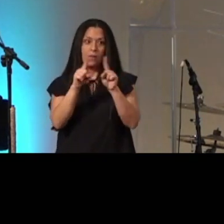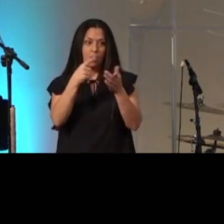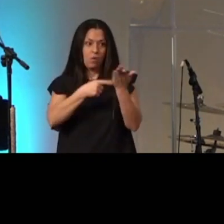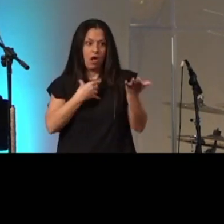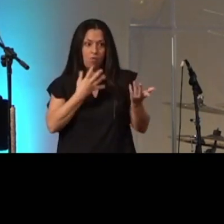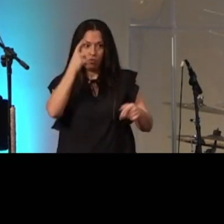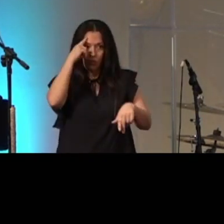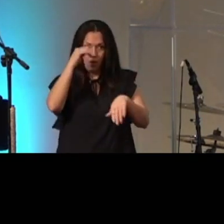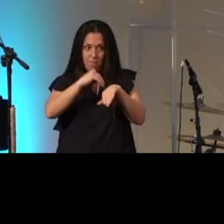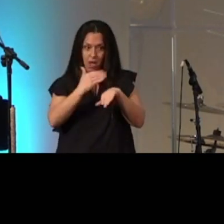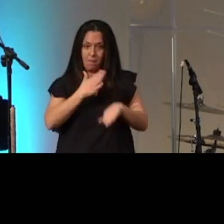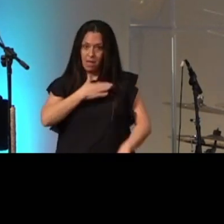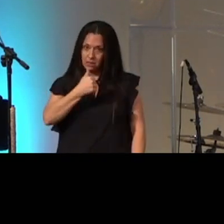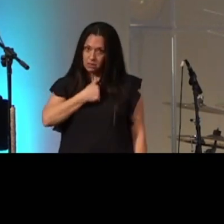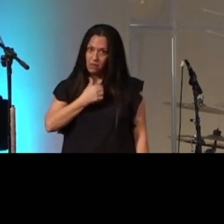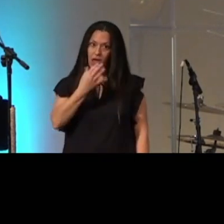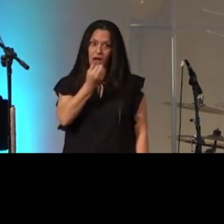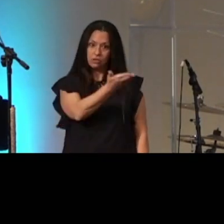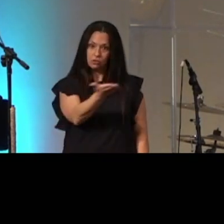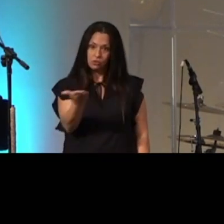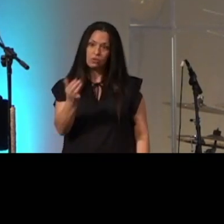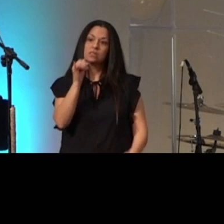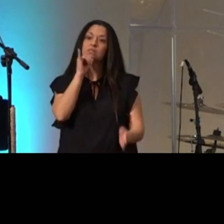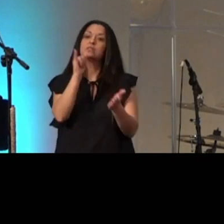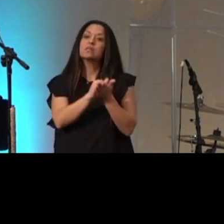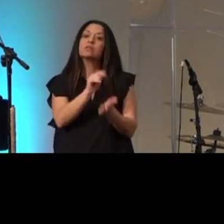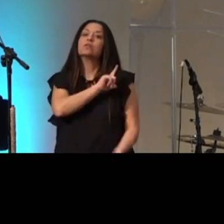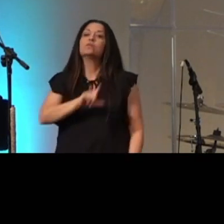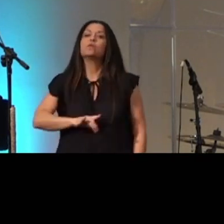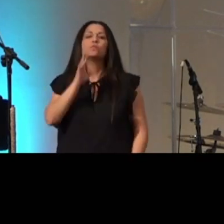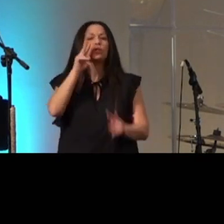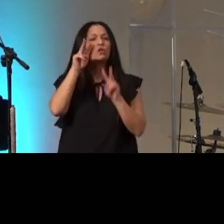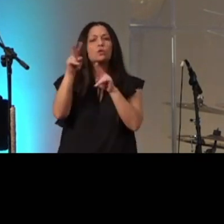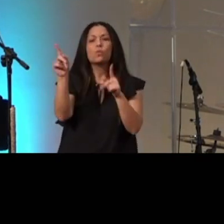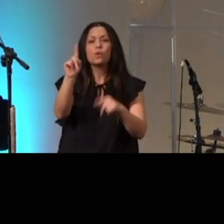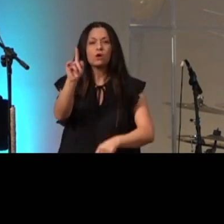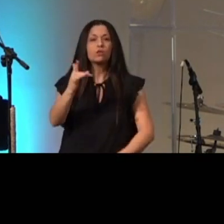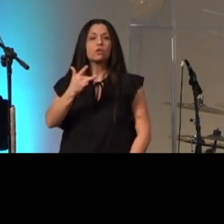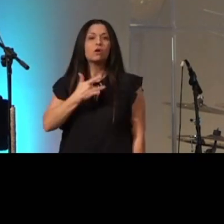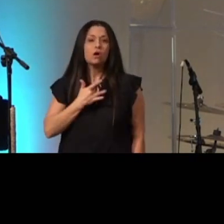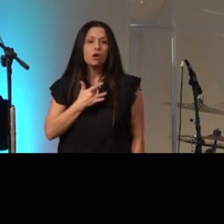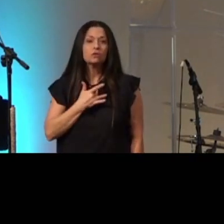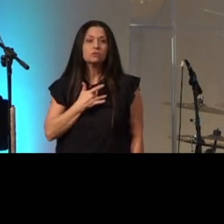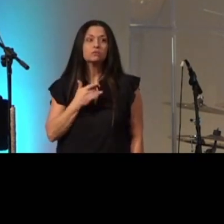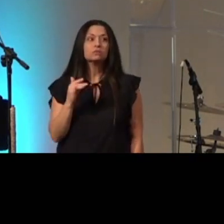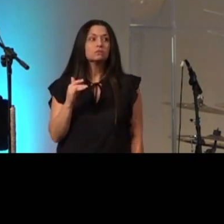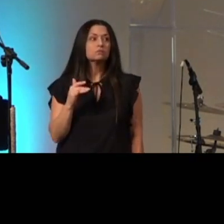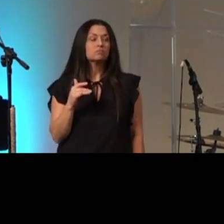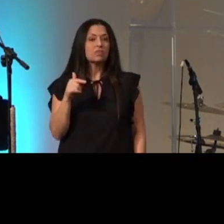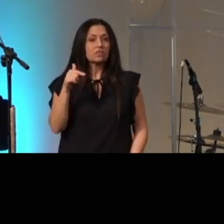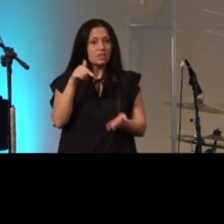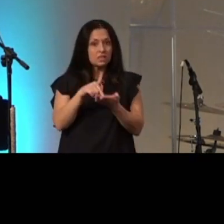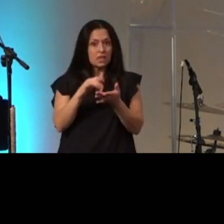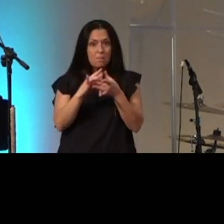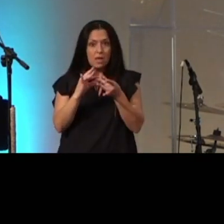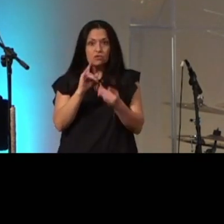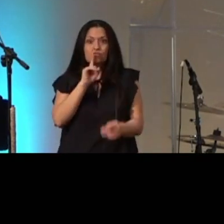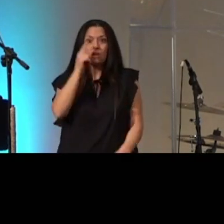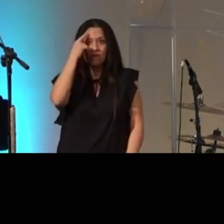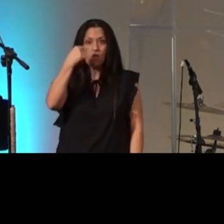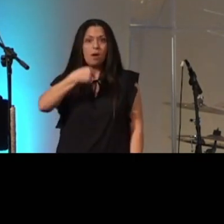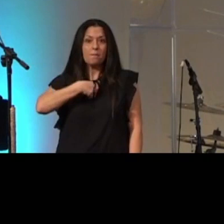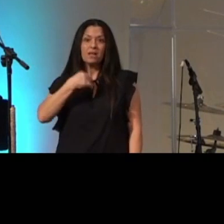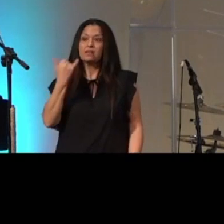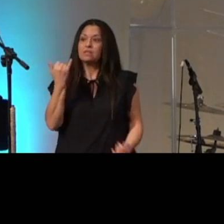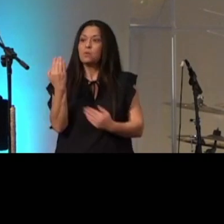of and you of is that the lord looks at the heart and by the way this is a message for me like i get to preach to